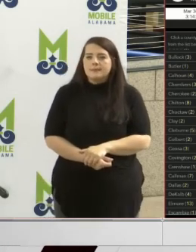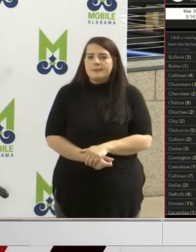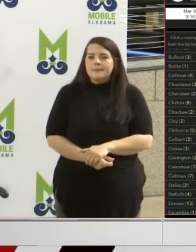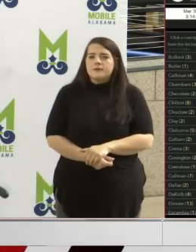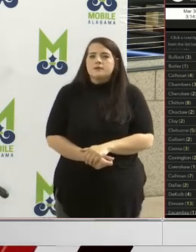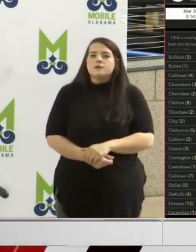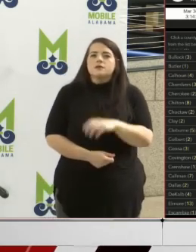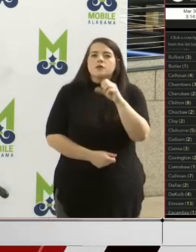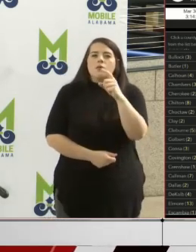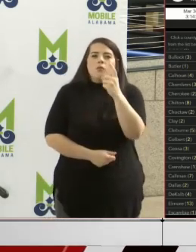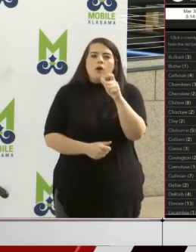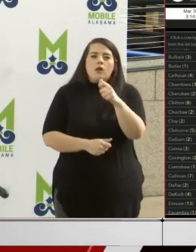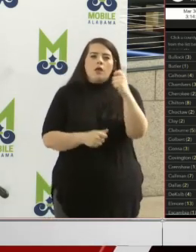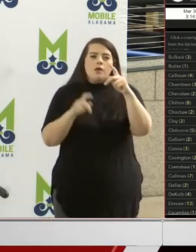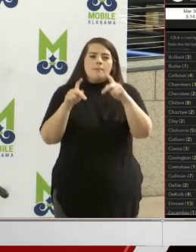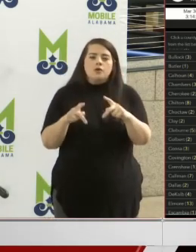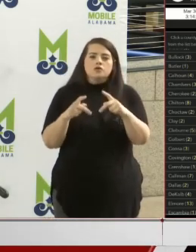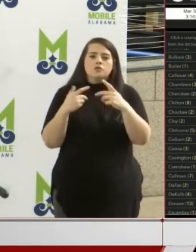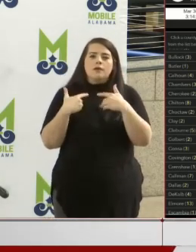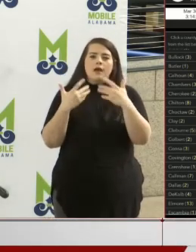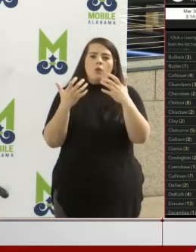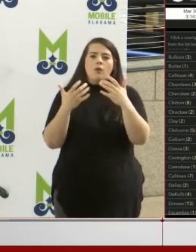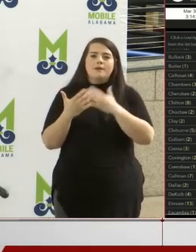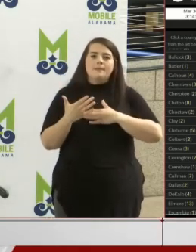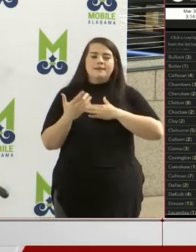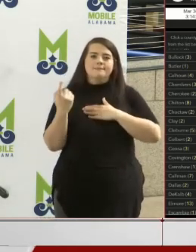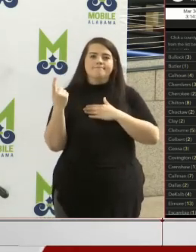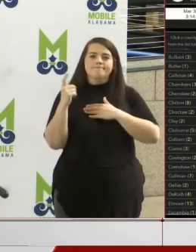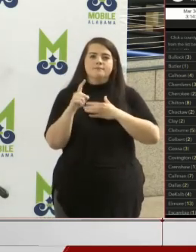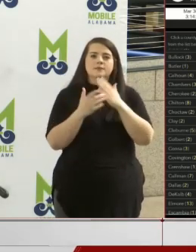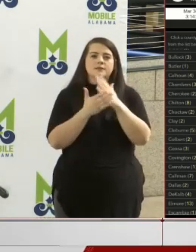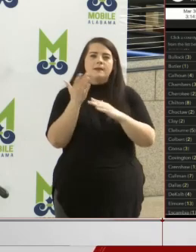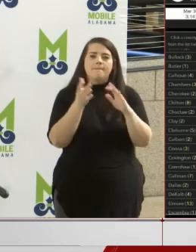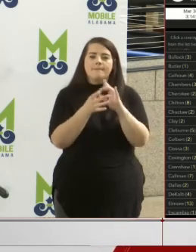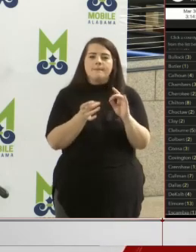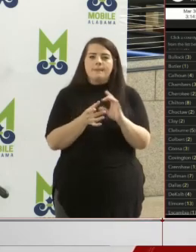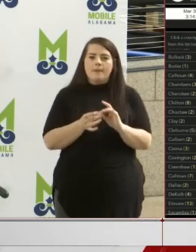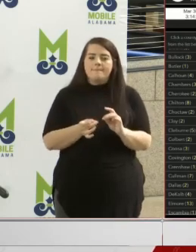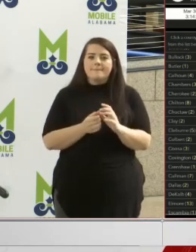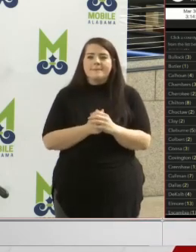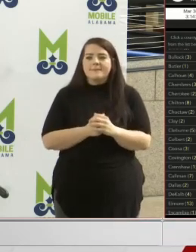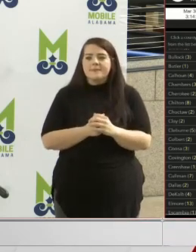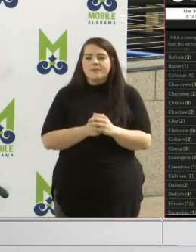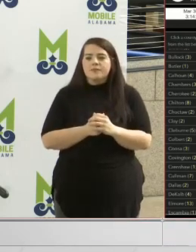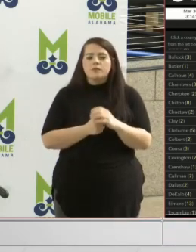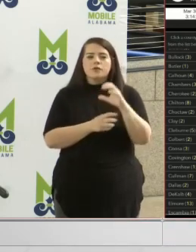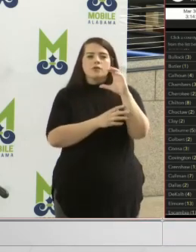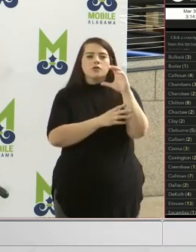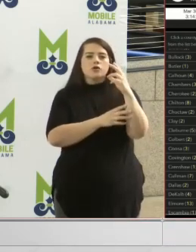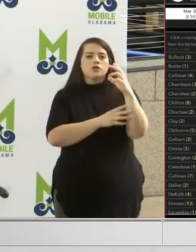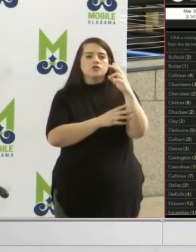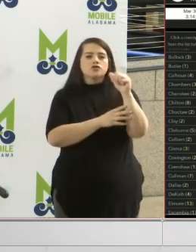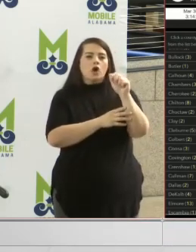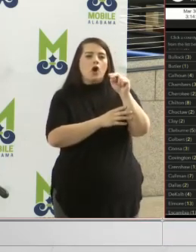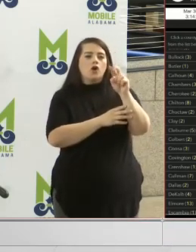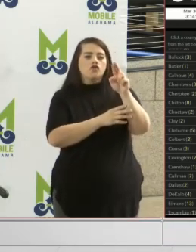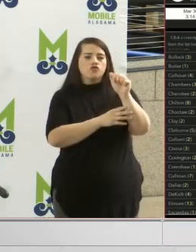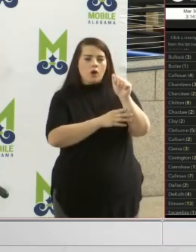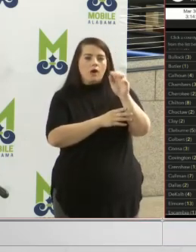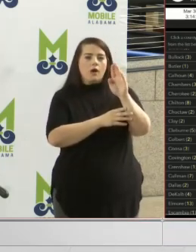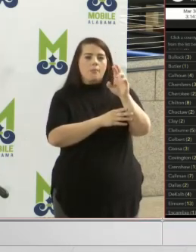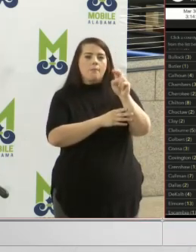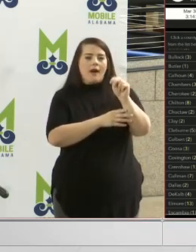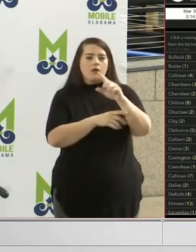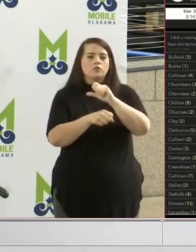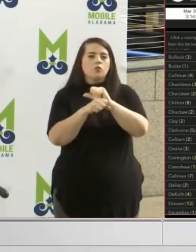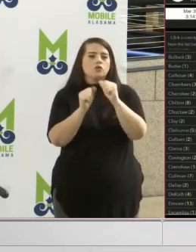So there's one other person I would ask to please come make a few remarks. And that's Chandra Brown. Chandra works with